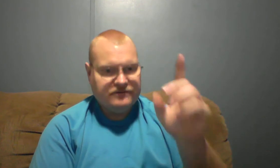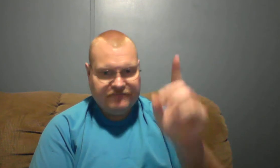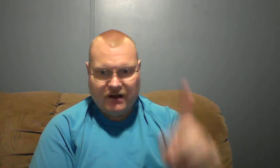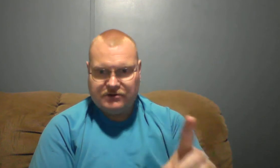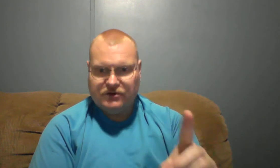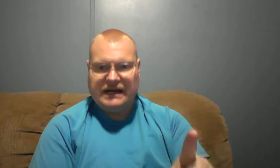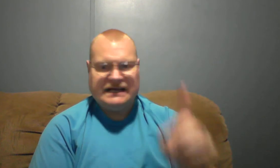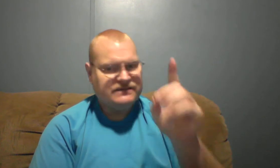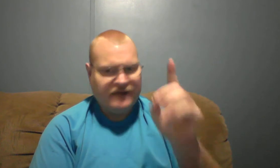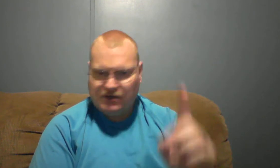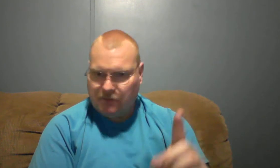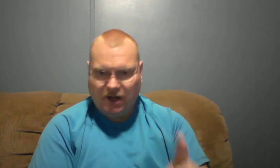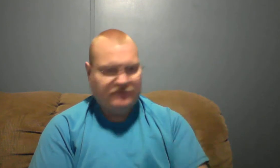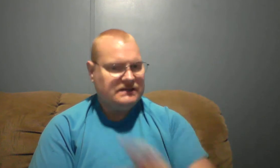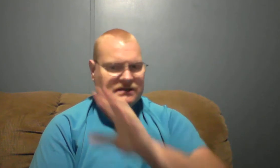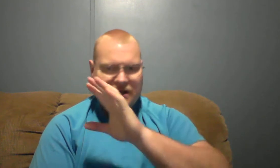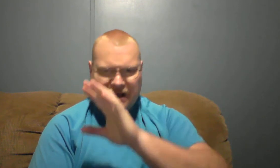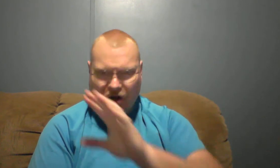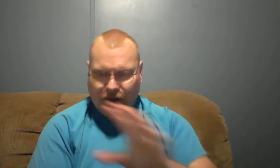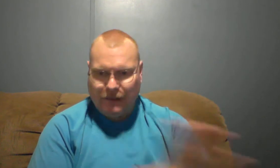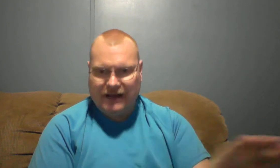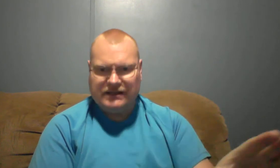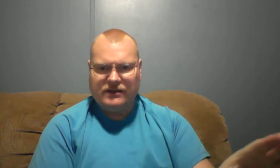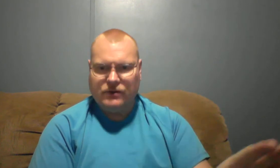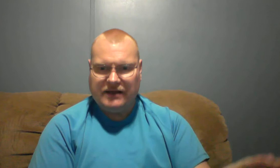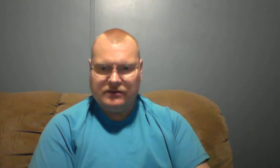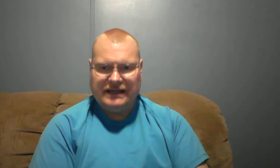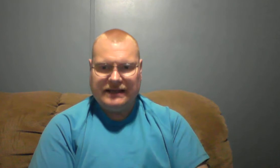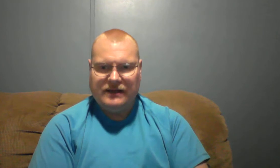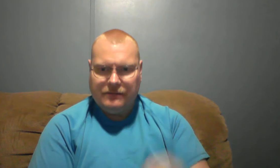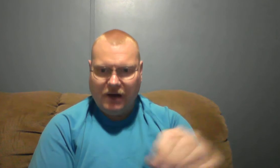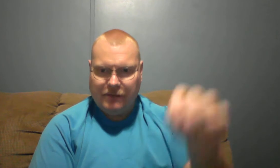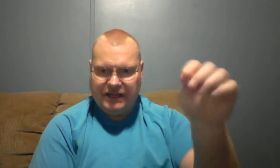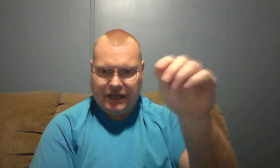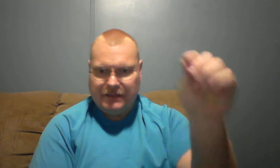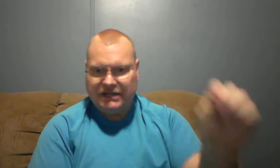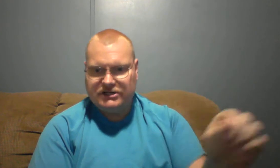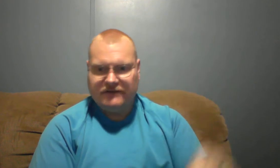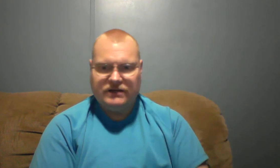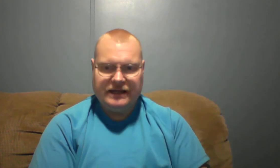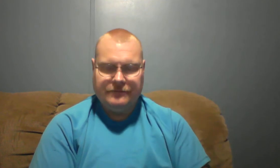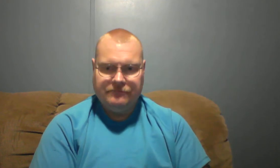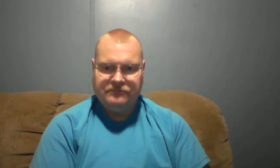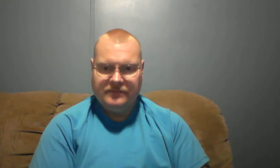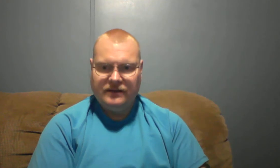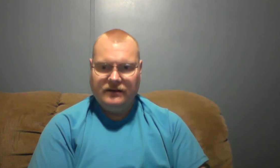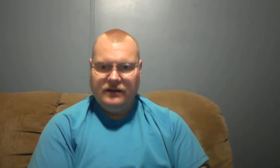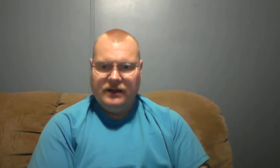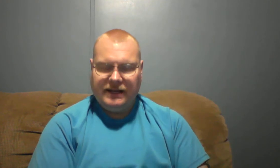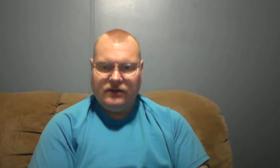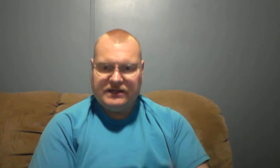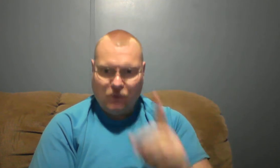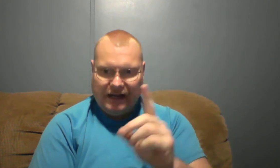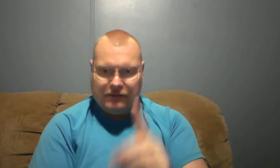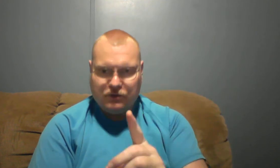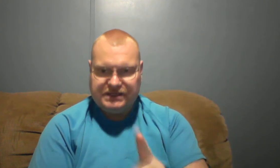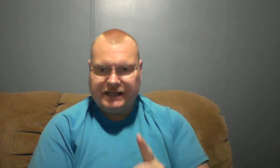false Christ, false prophets are abounding throughout the land, popping up each and every day. You know, that's why we're seeing.